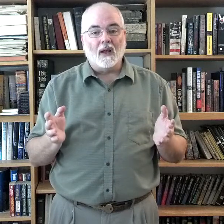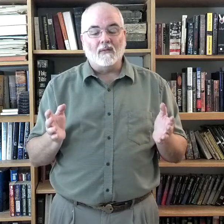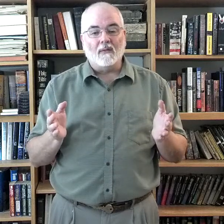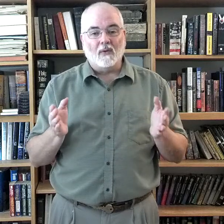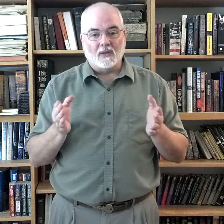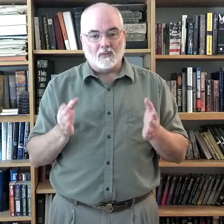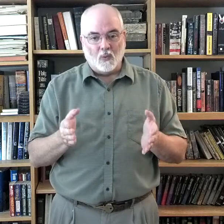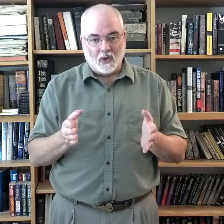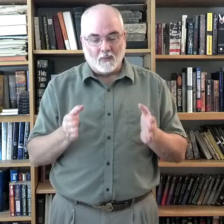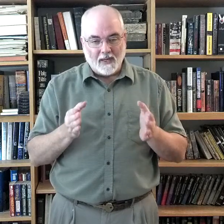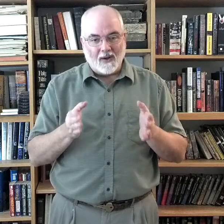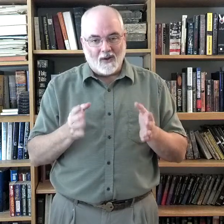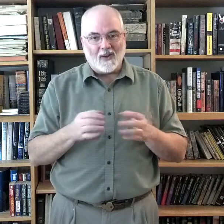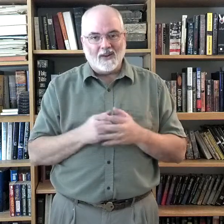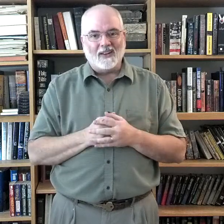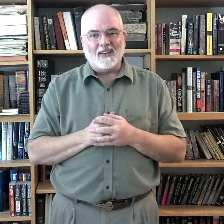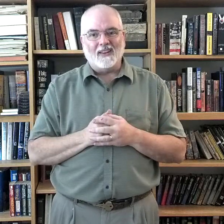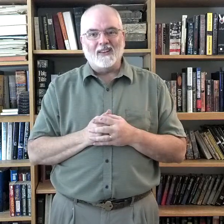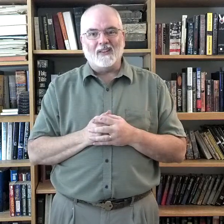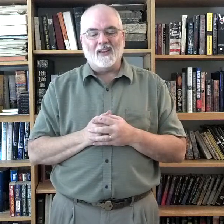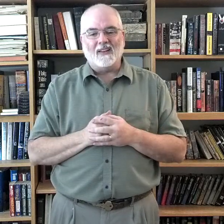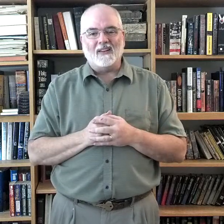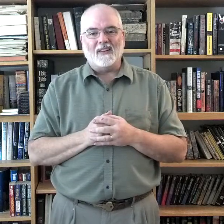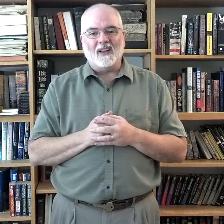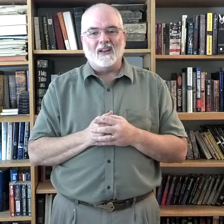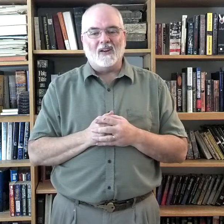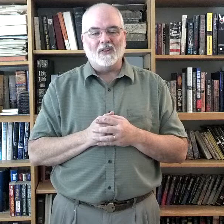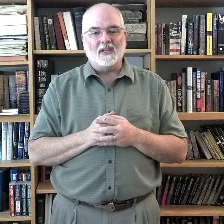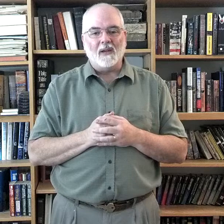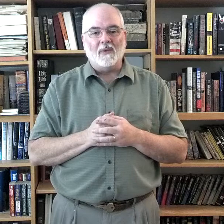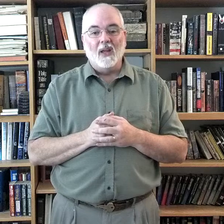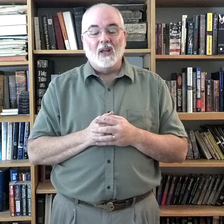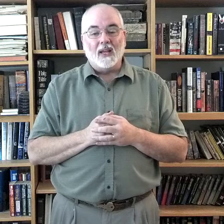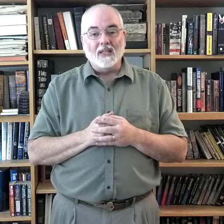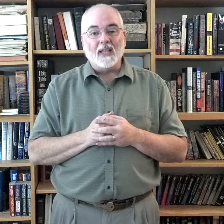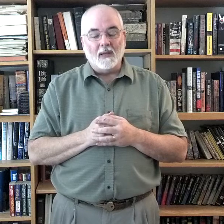will be on the thing. On the tape. Is Amen.